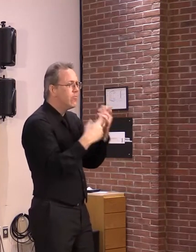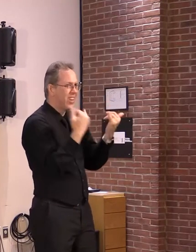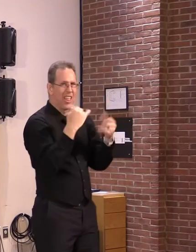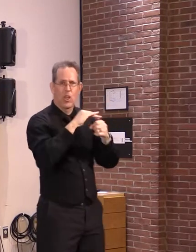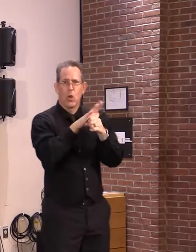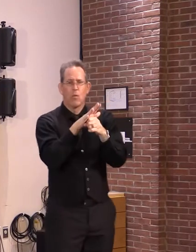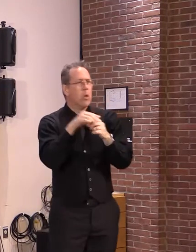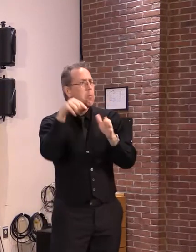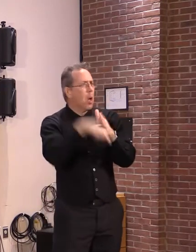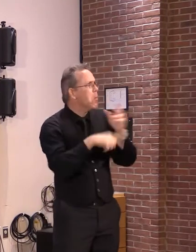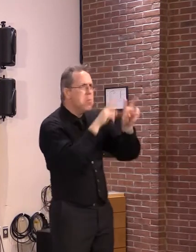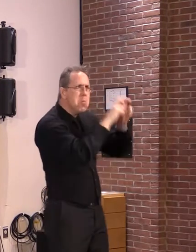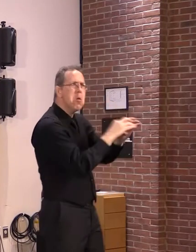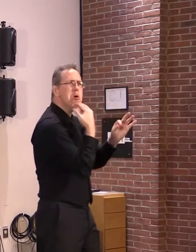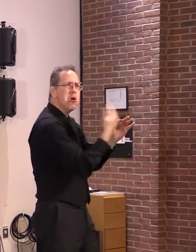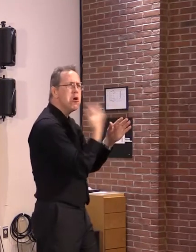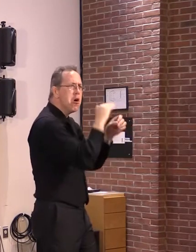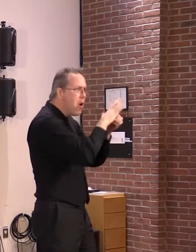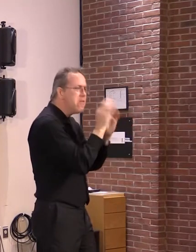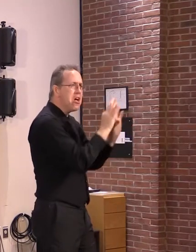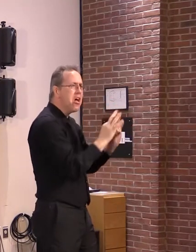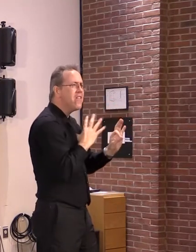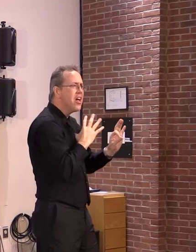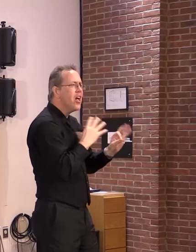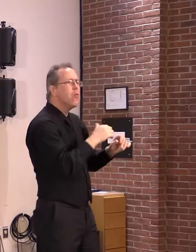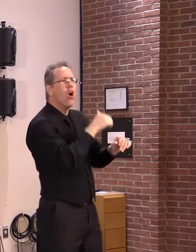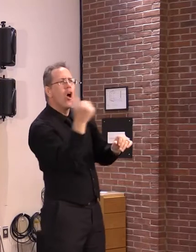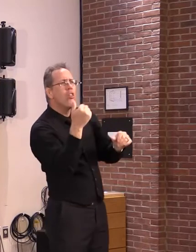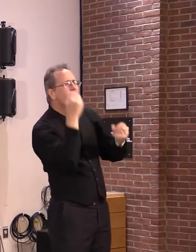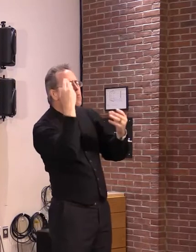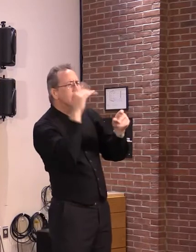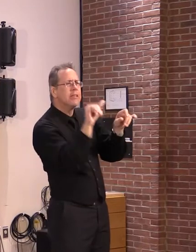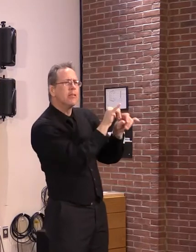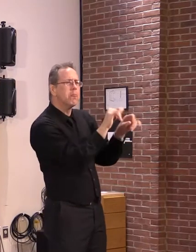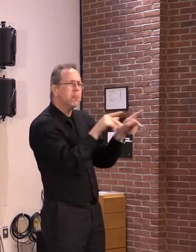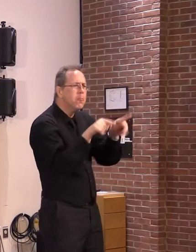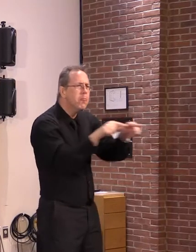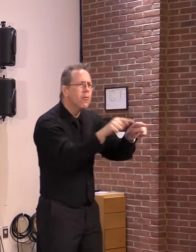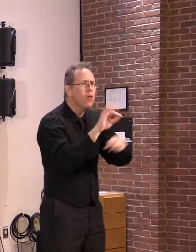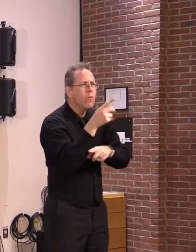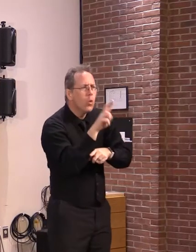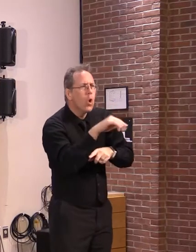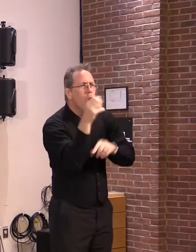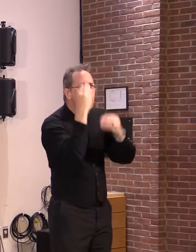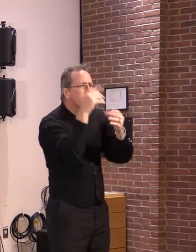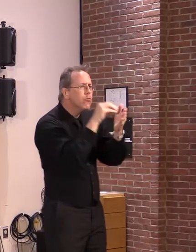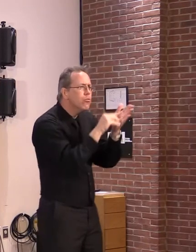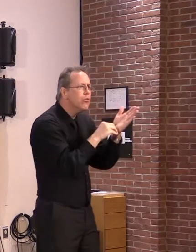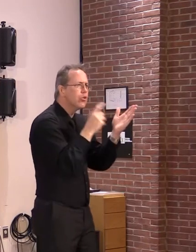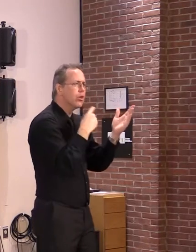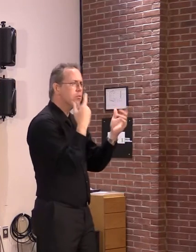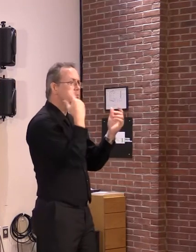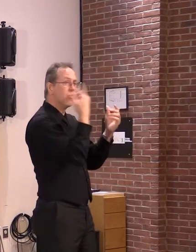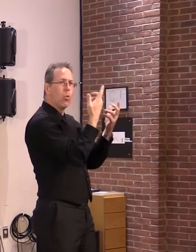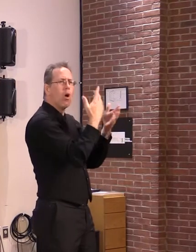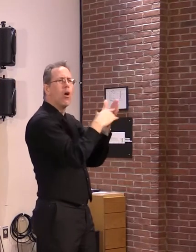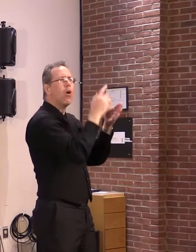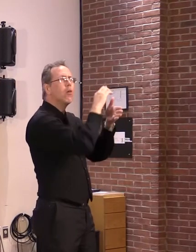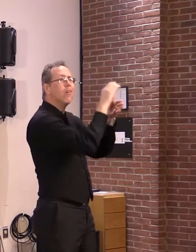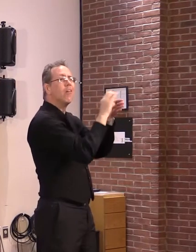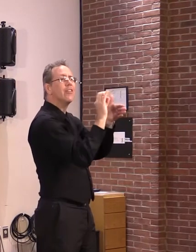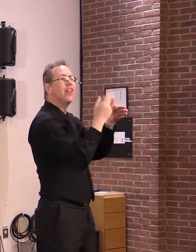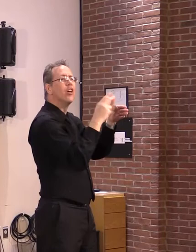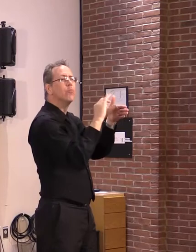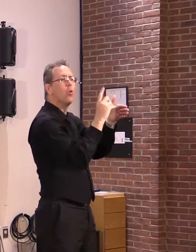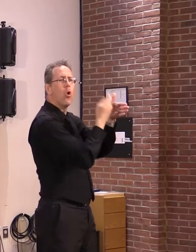so what should we expect to see in there and what should we expect to see no longer being published? Sure, so